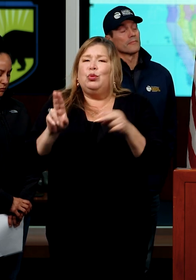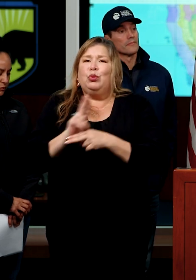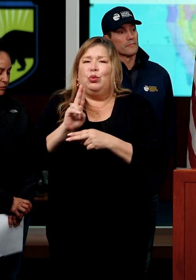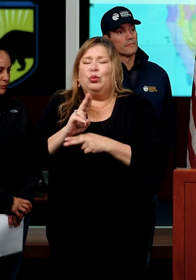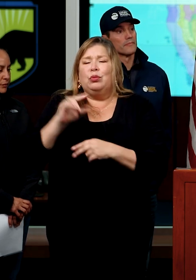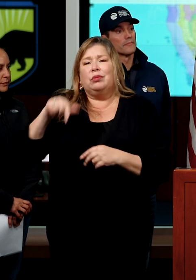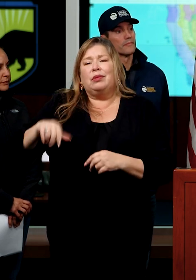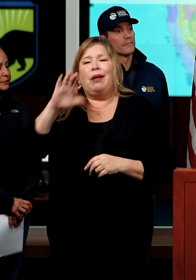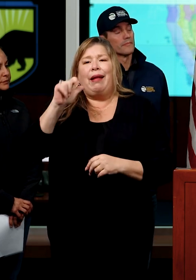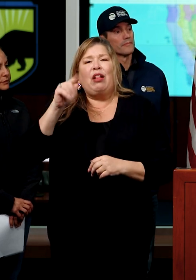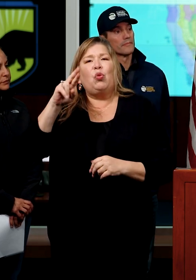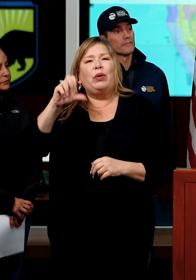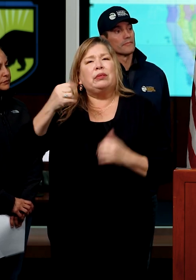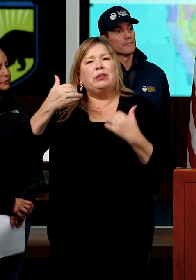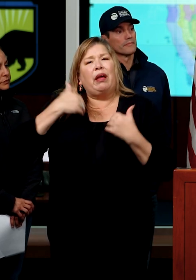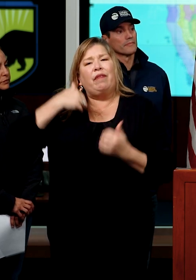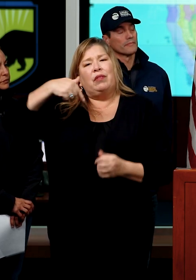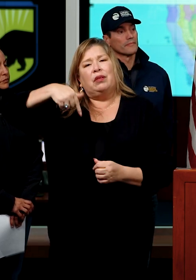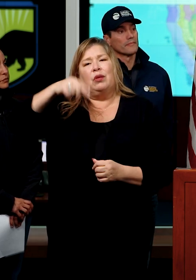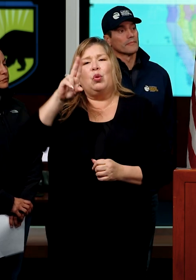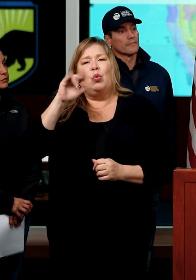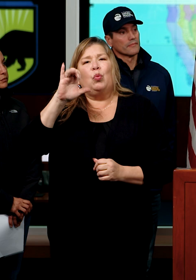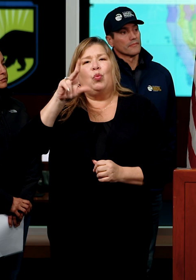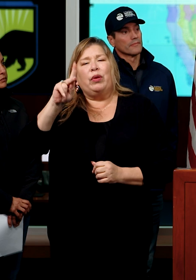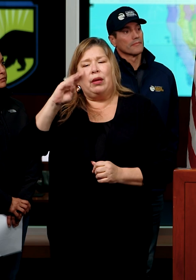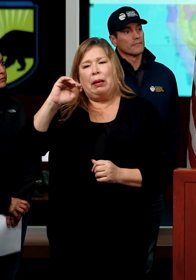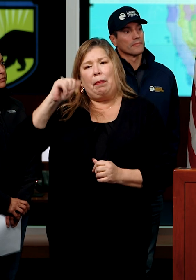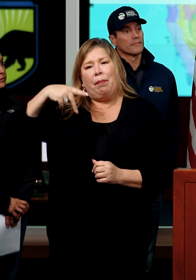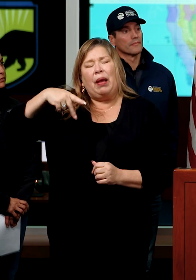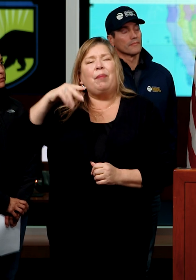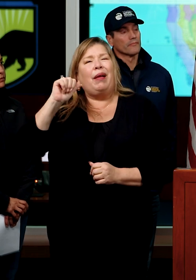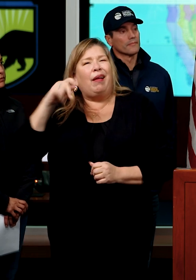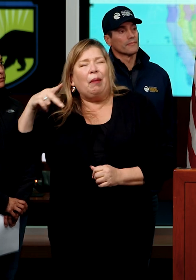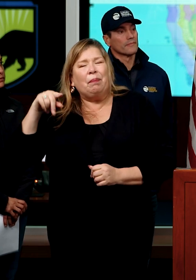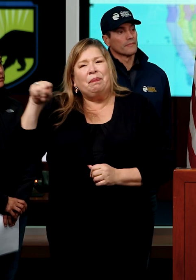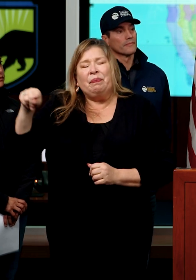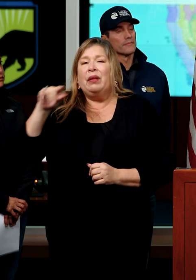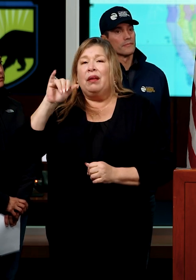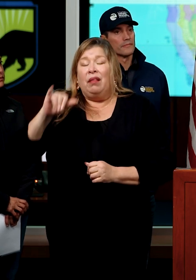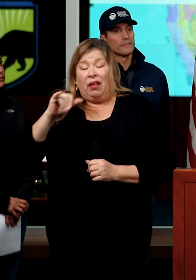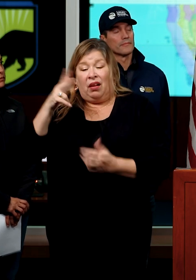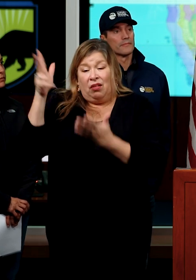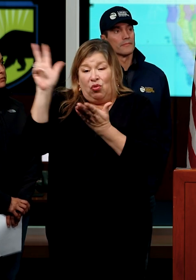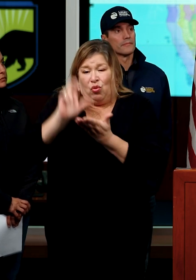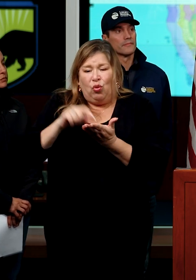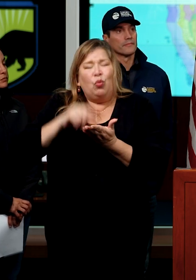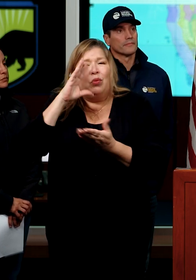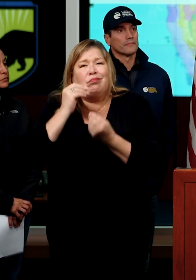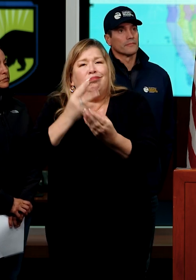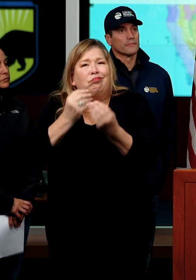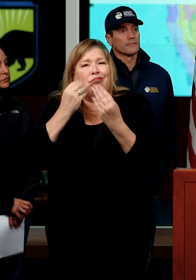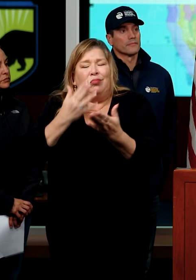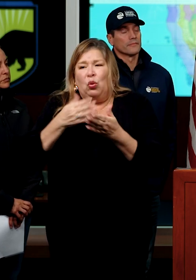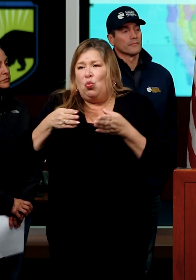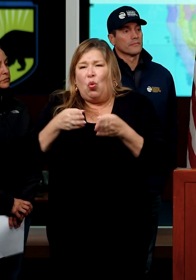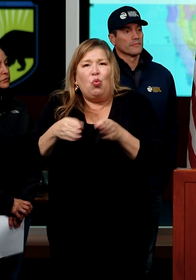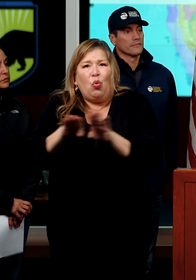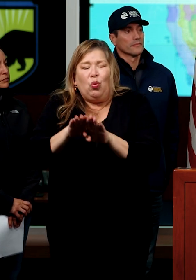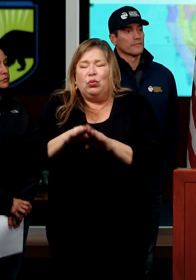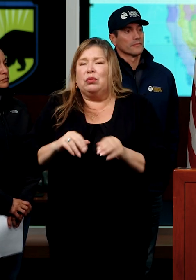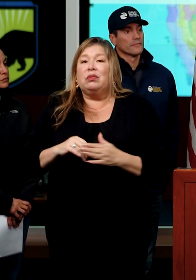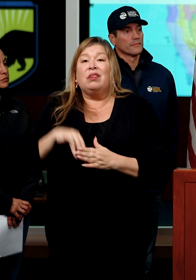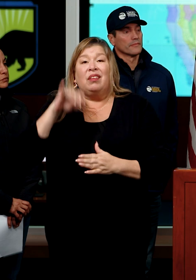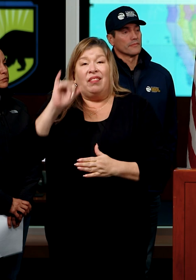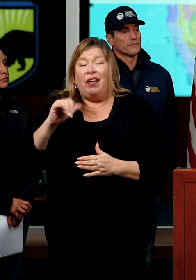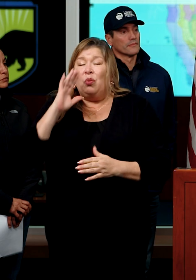app. It provides push notifications, gives you the latest information on the roadway closures and real-time